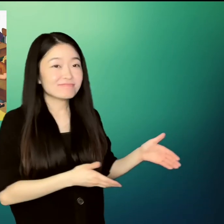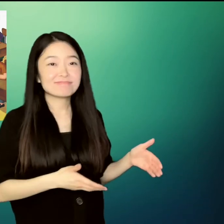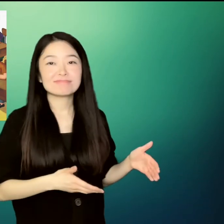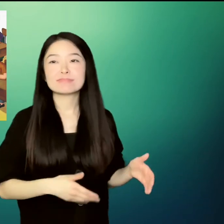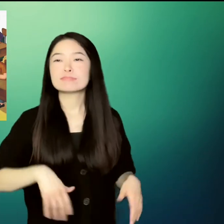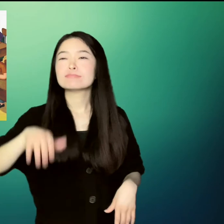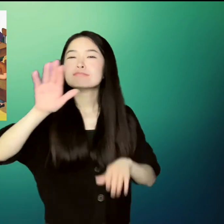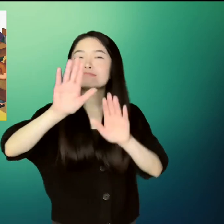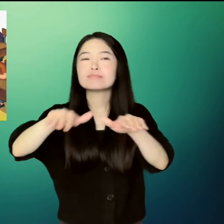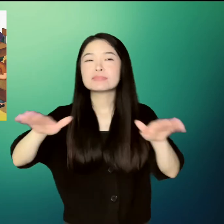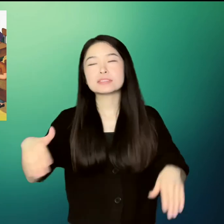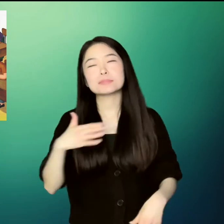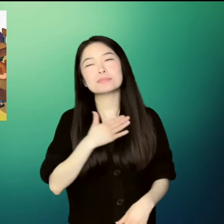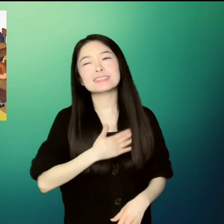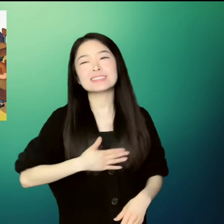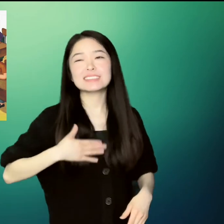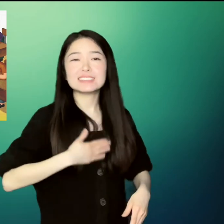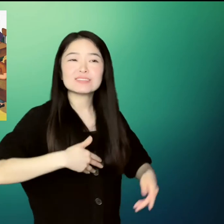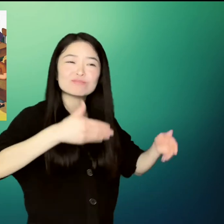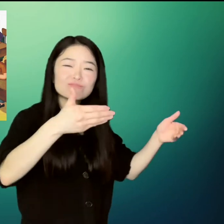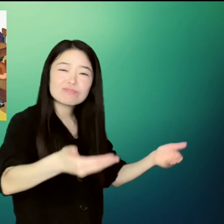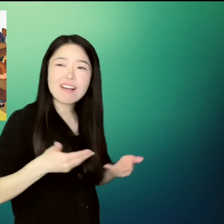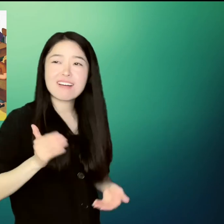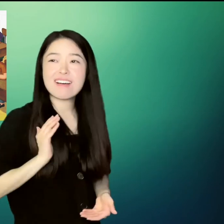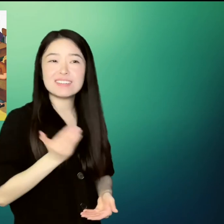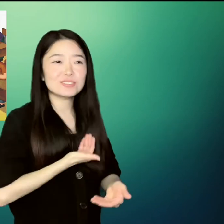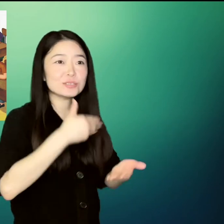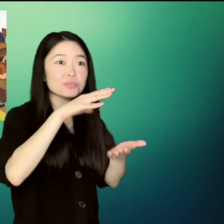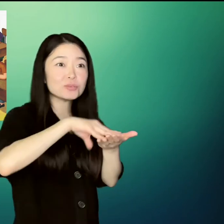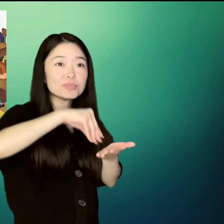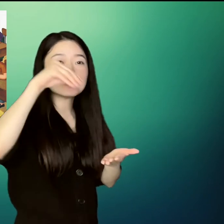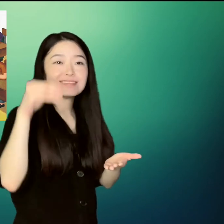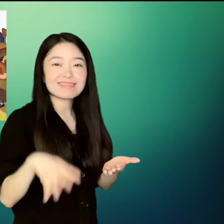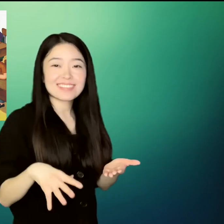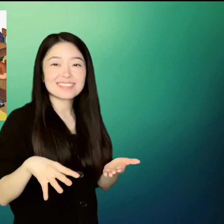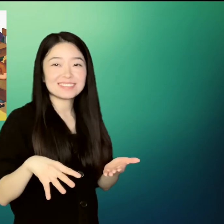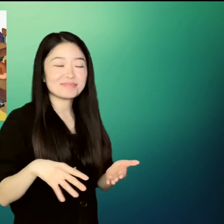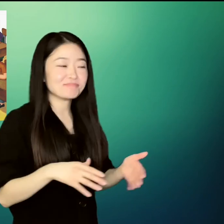Please welcome our newest student, he said to the class.